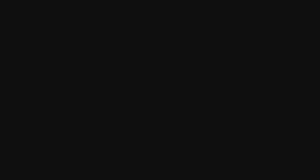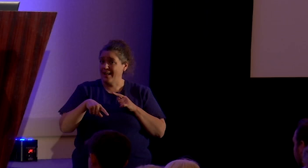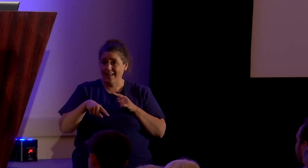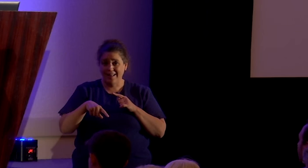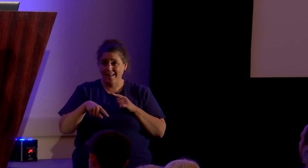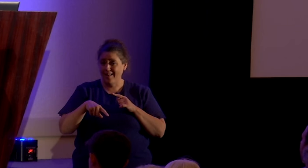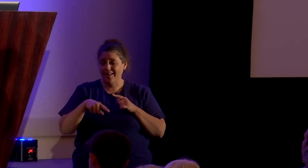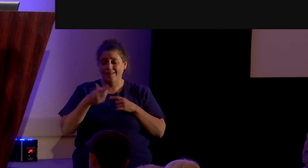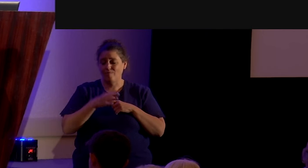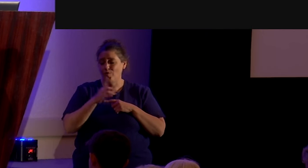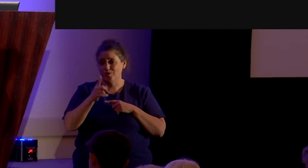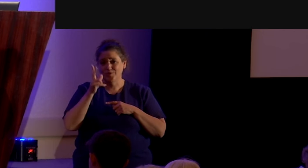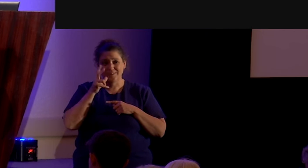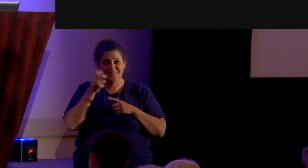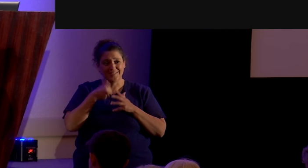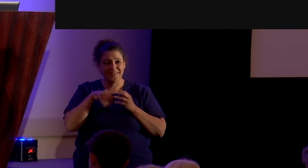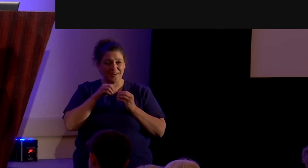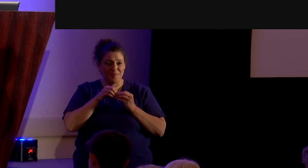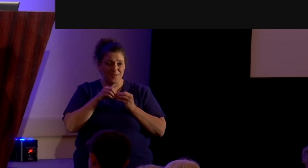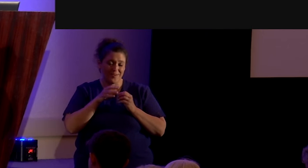subject you to any more of that i'm sorry